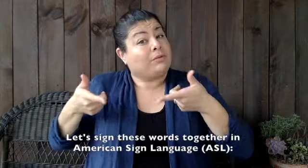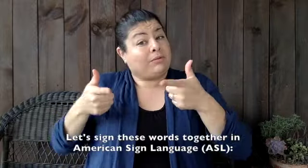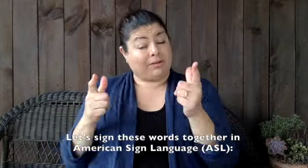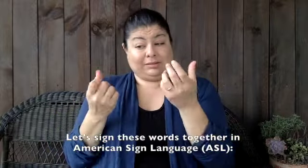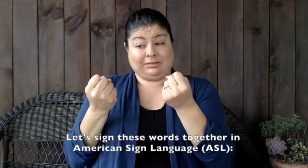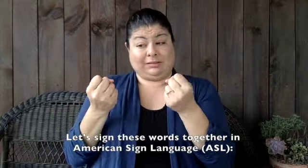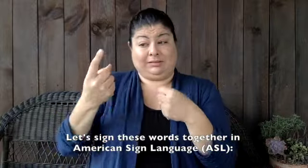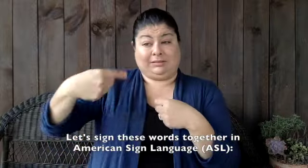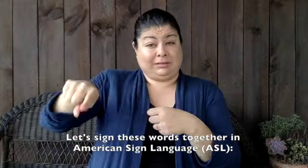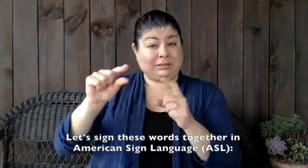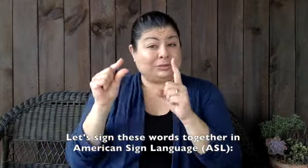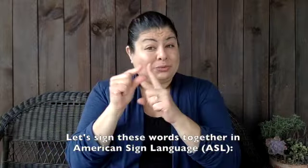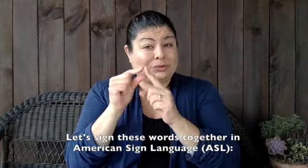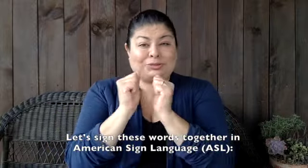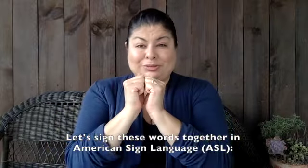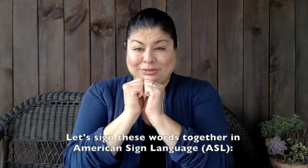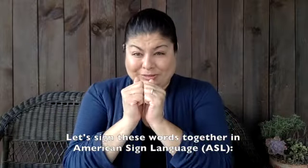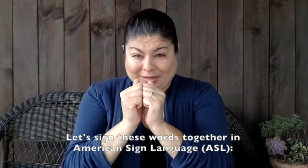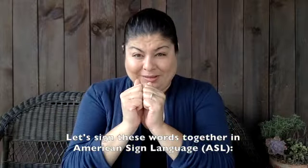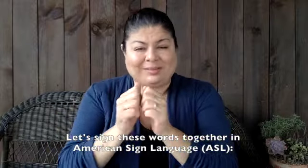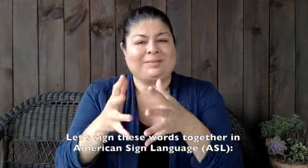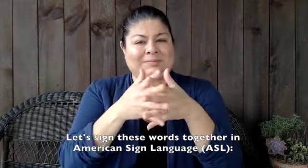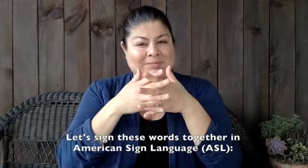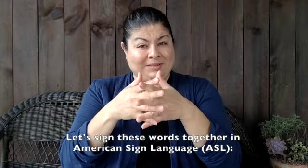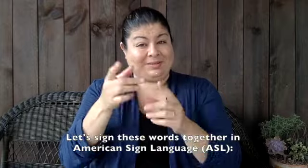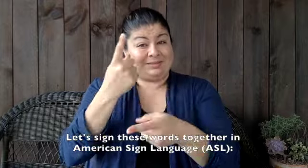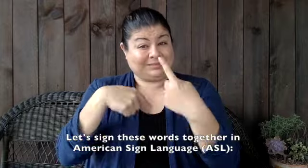let's sign these words together in American Sign Language ASL